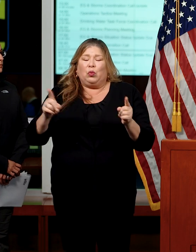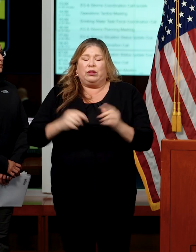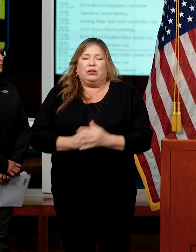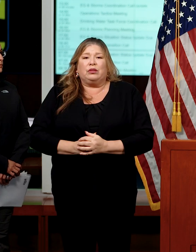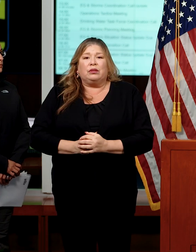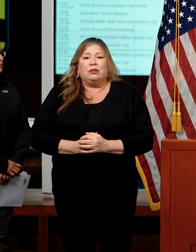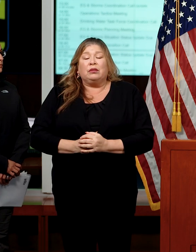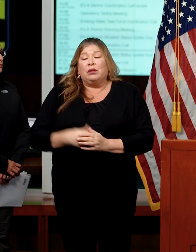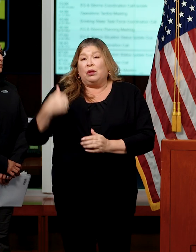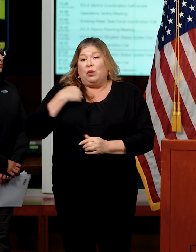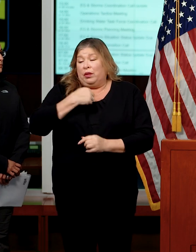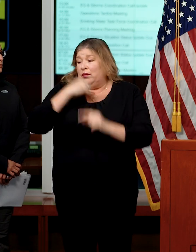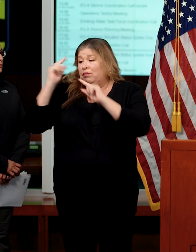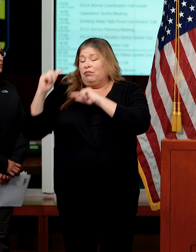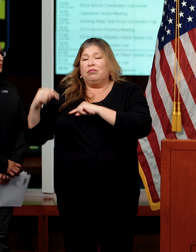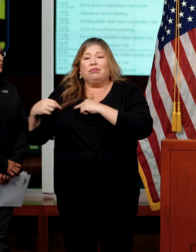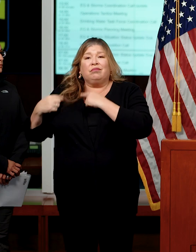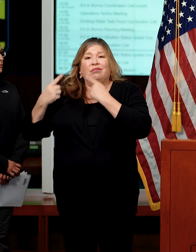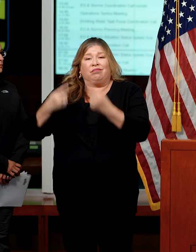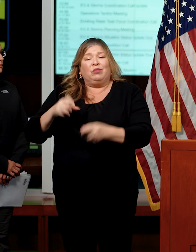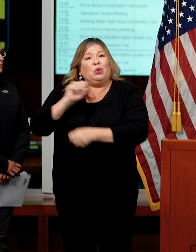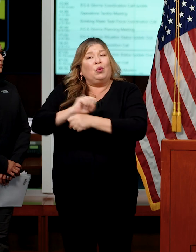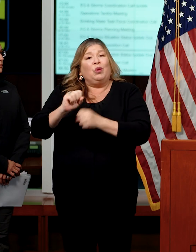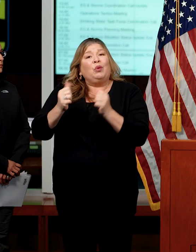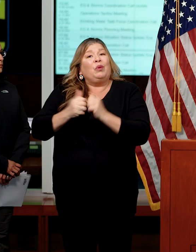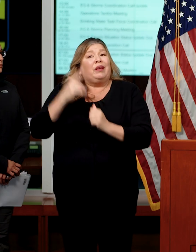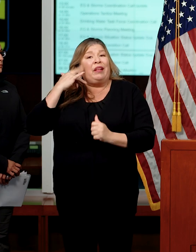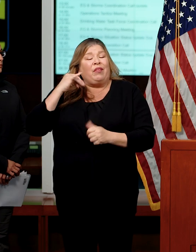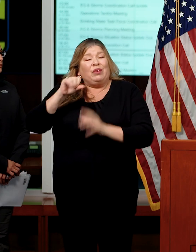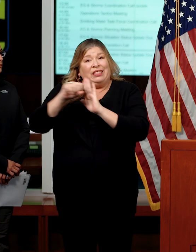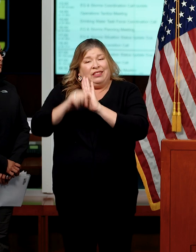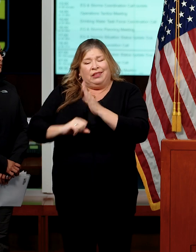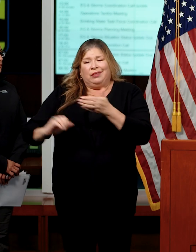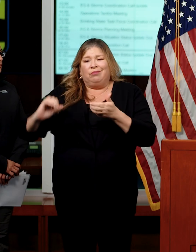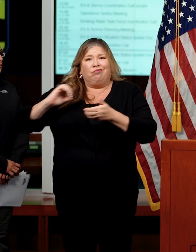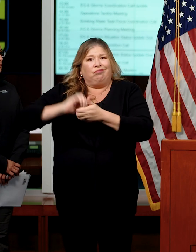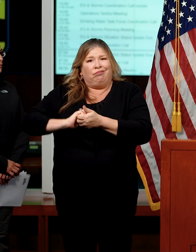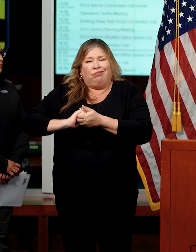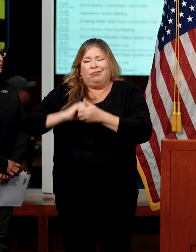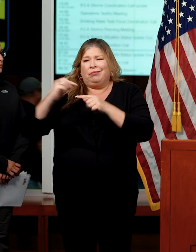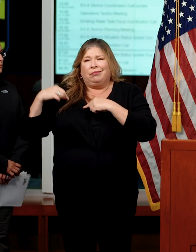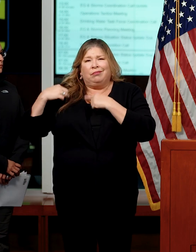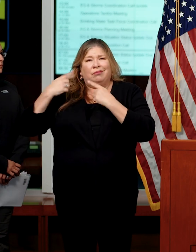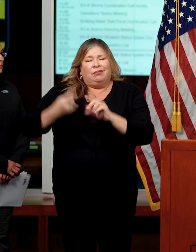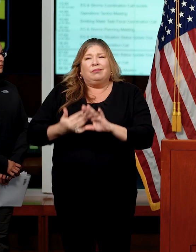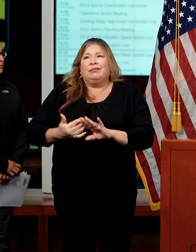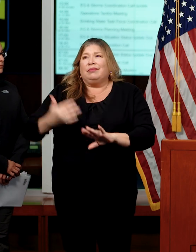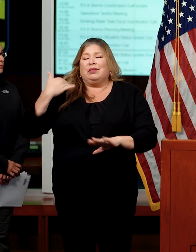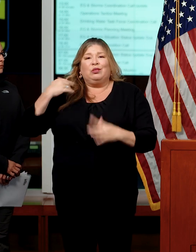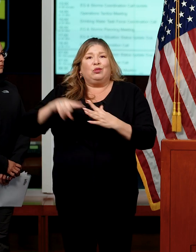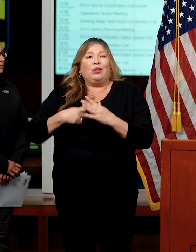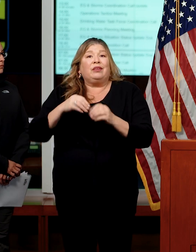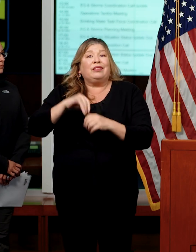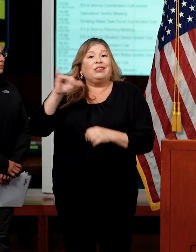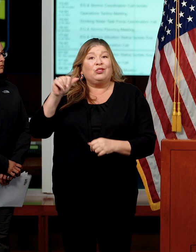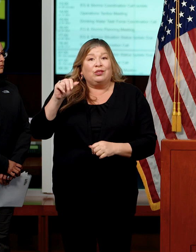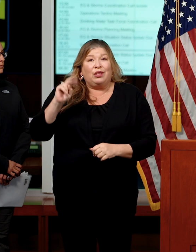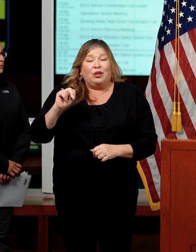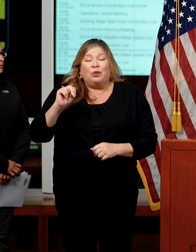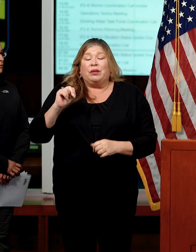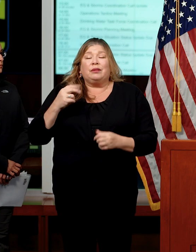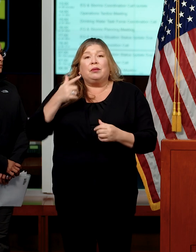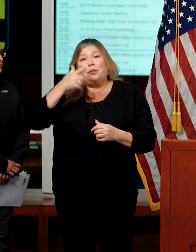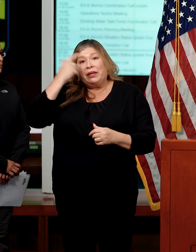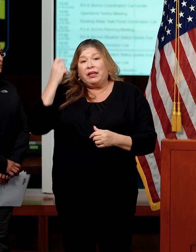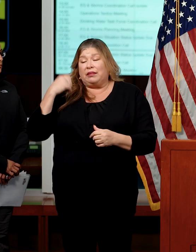been partnering with the state since the very beginning of these systems, back to the beginning of January. Through